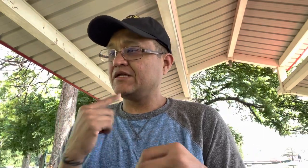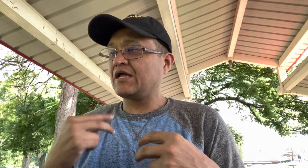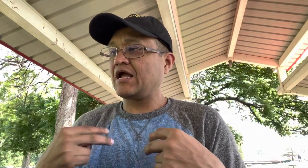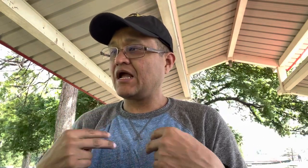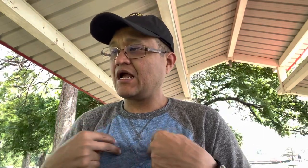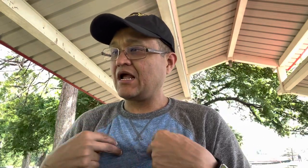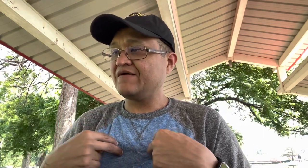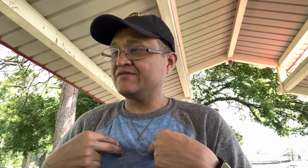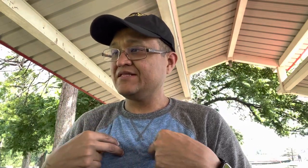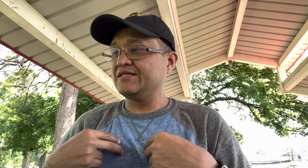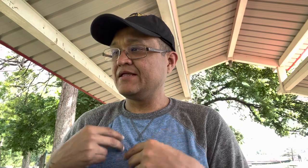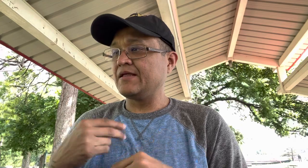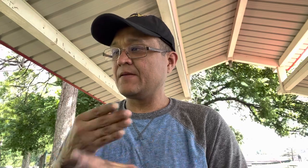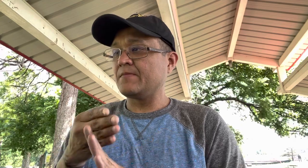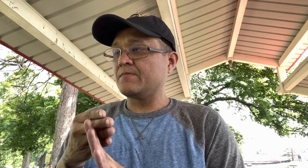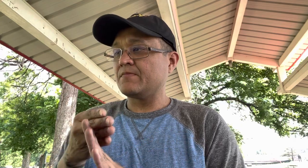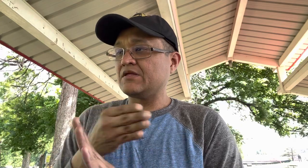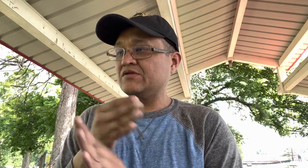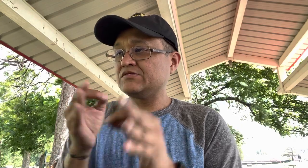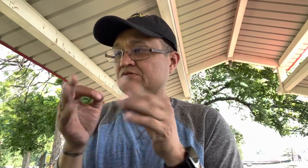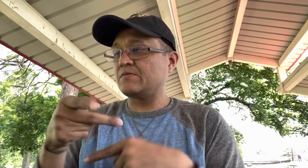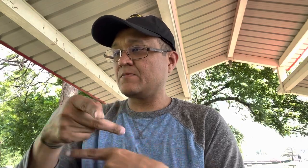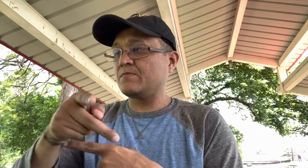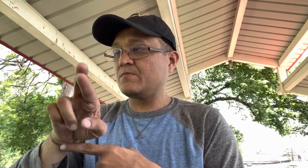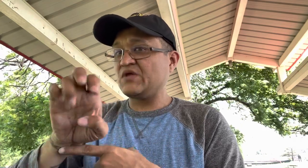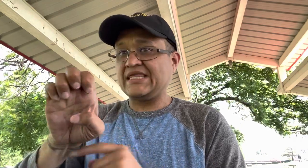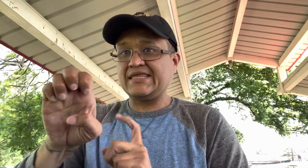it says having predestinated